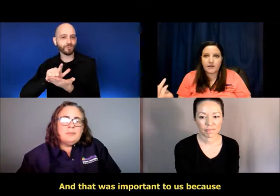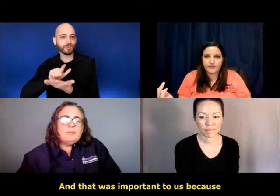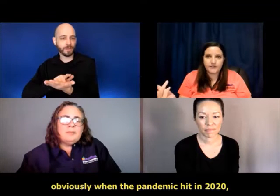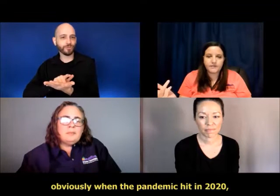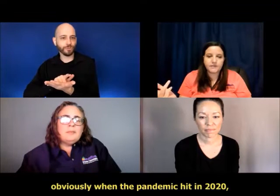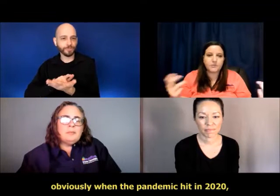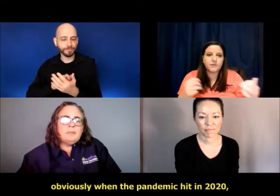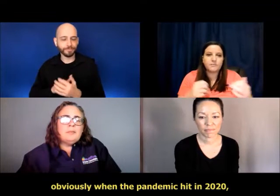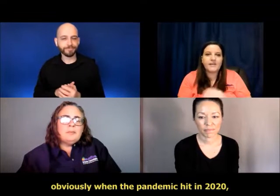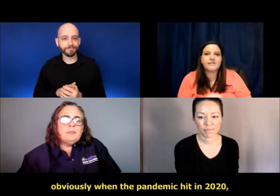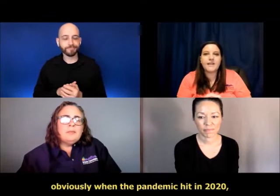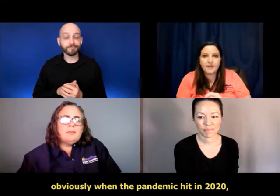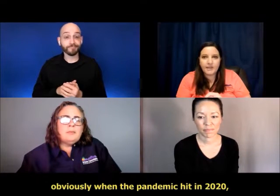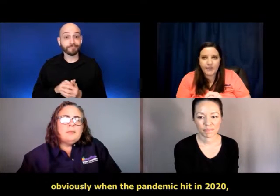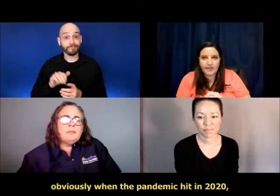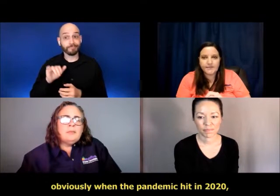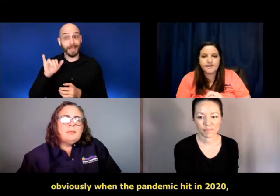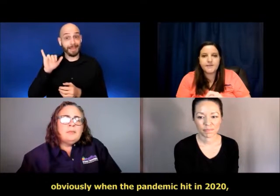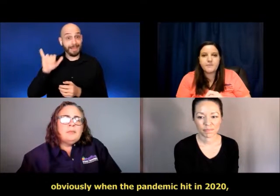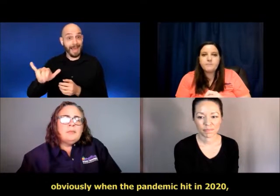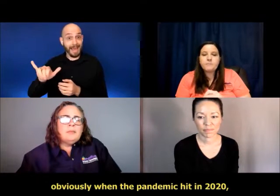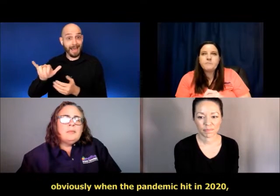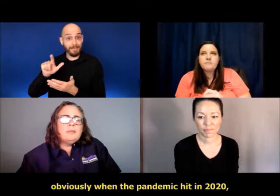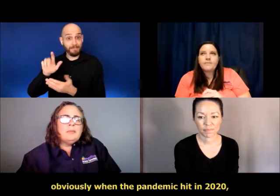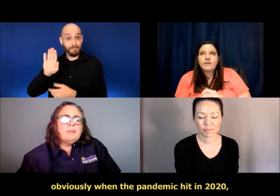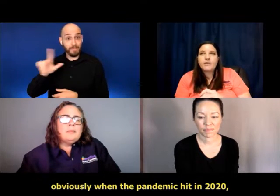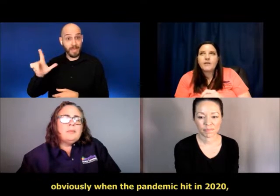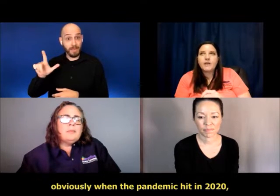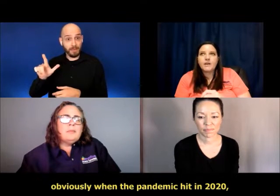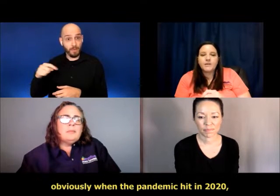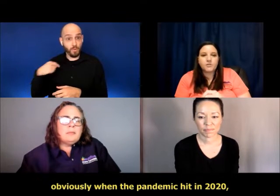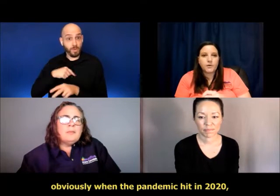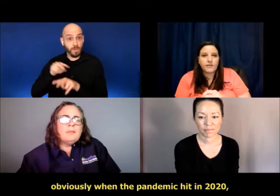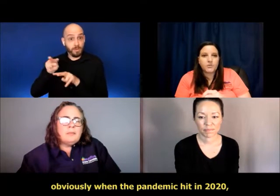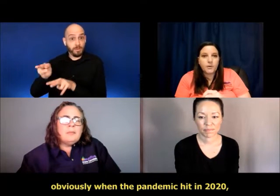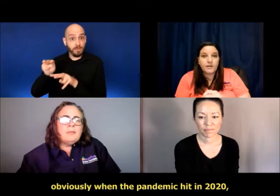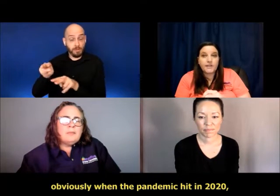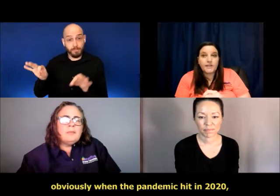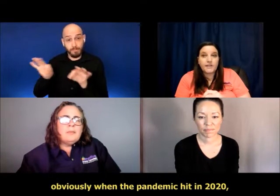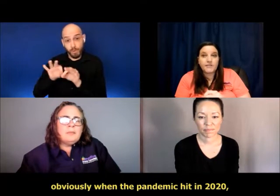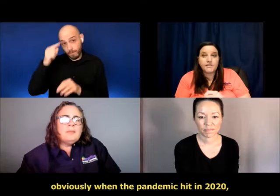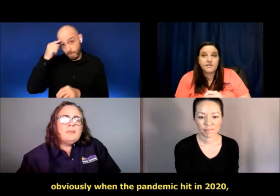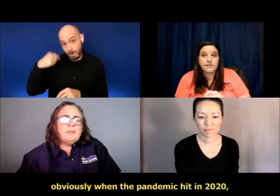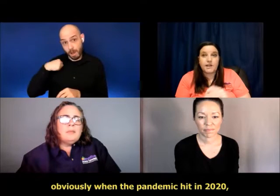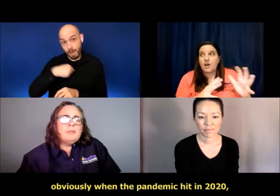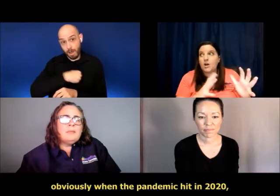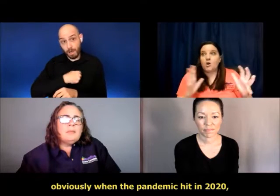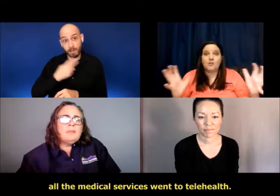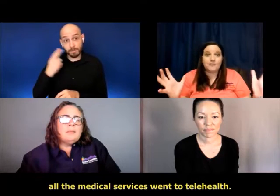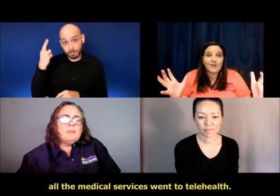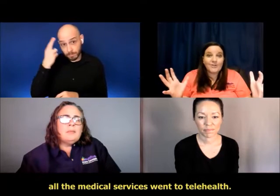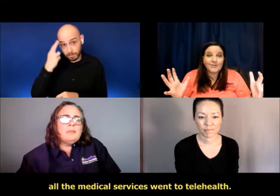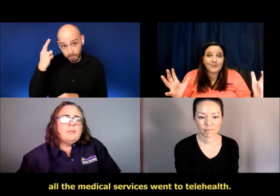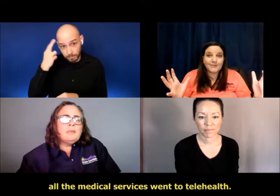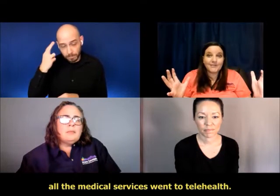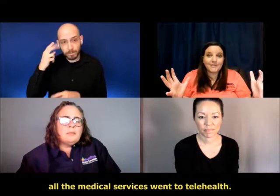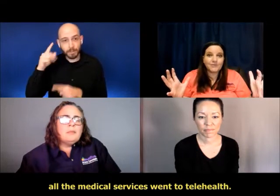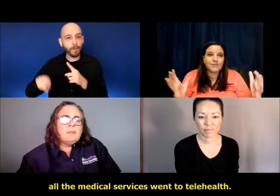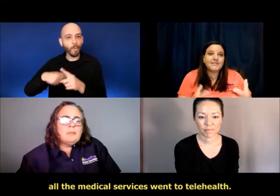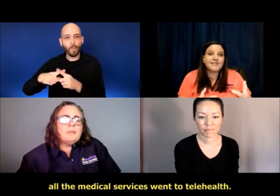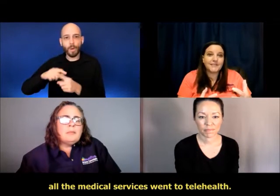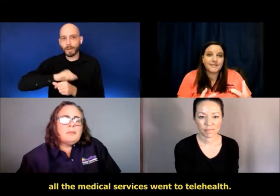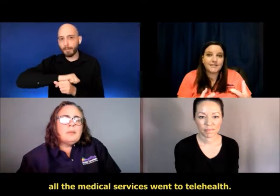because obviously when the pandemic hit in 2020, all the medical